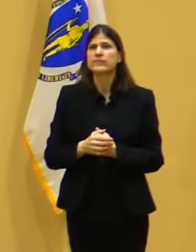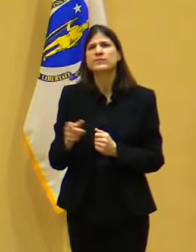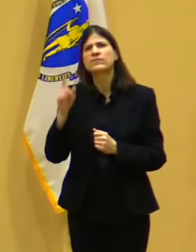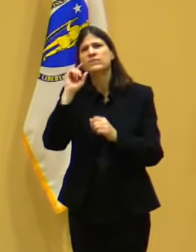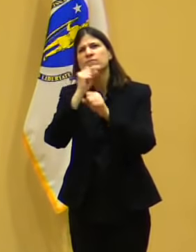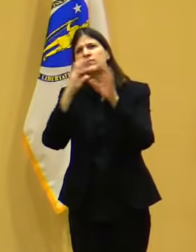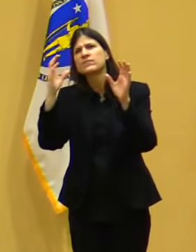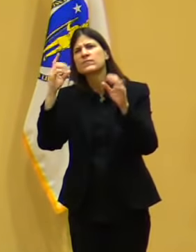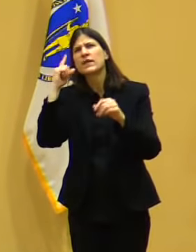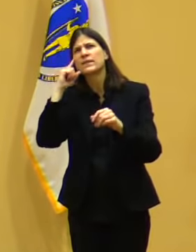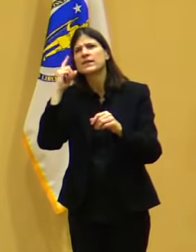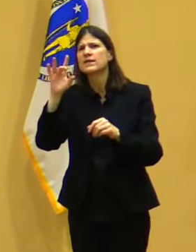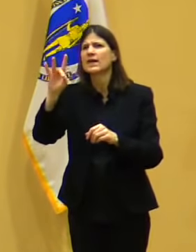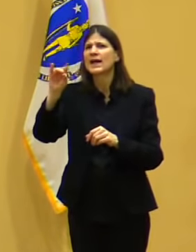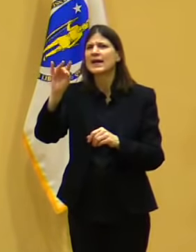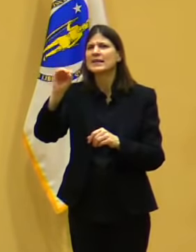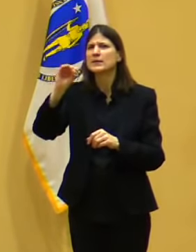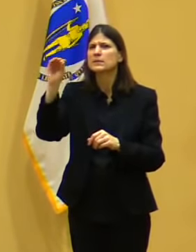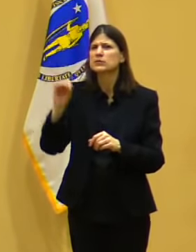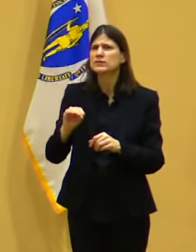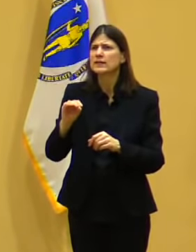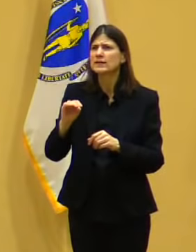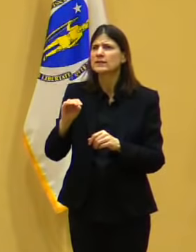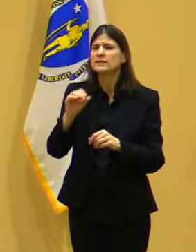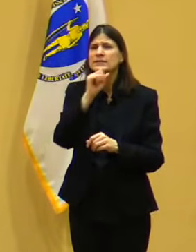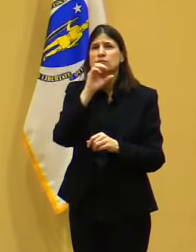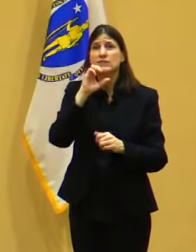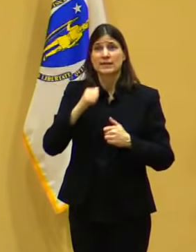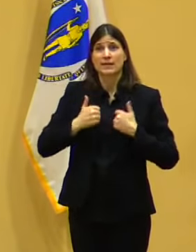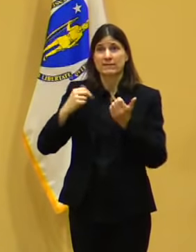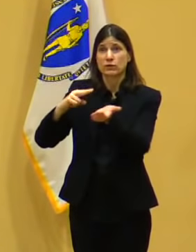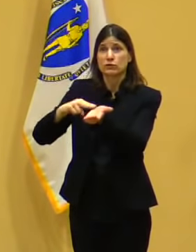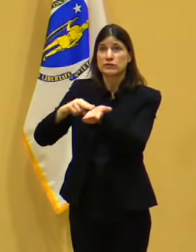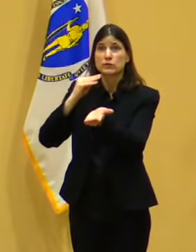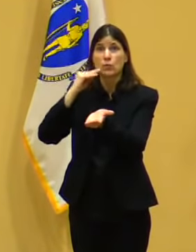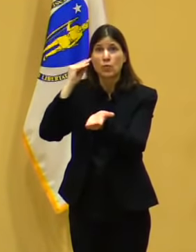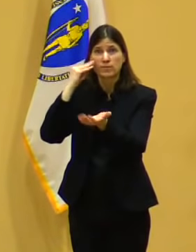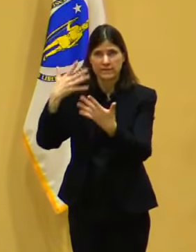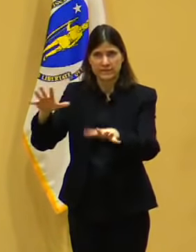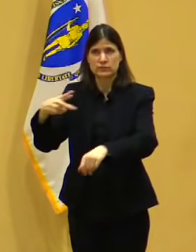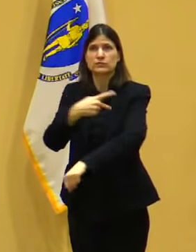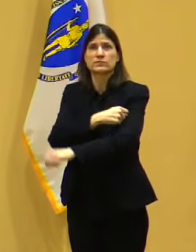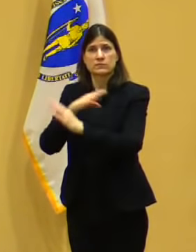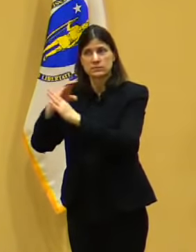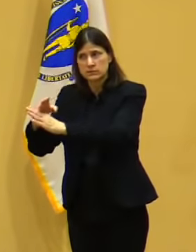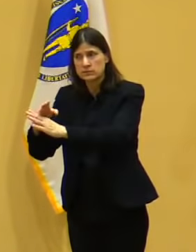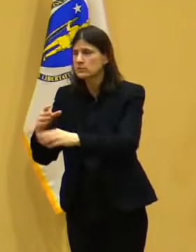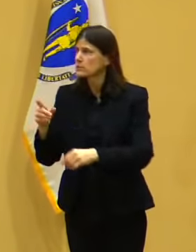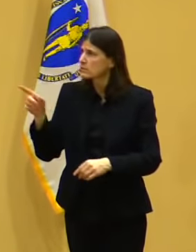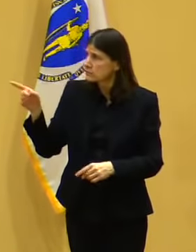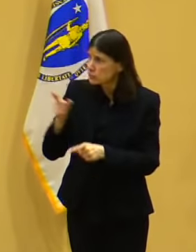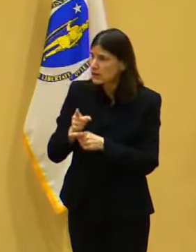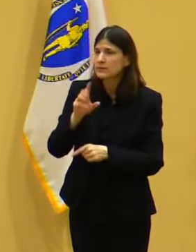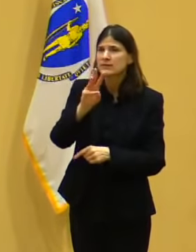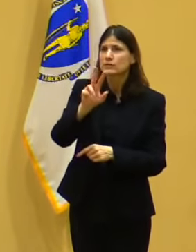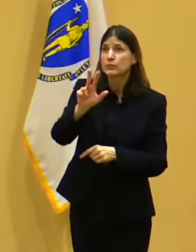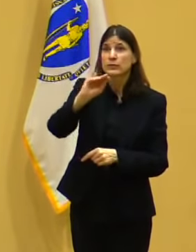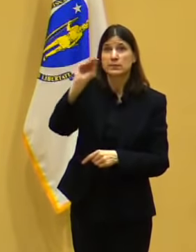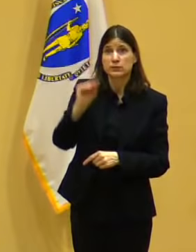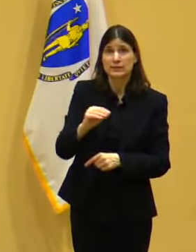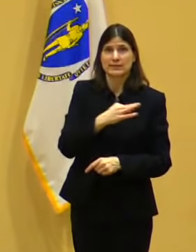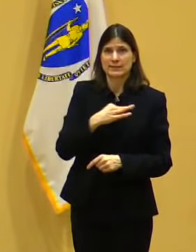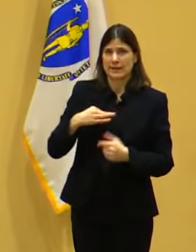staff – 63% of the staff – have gotten vaccinated. But, you know, we can't –